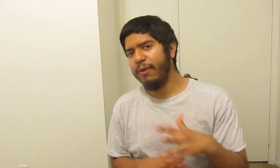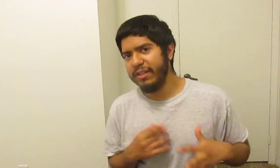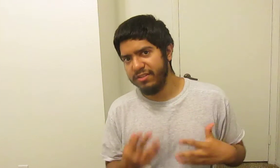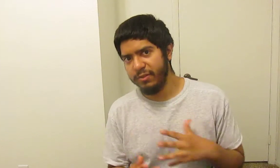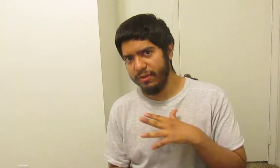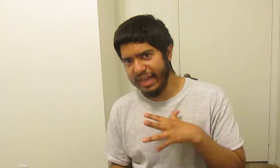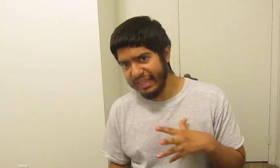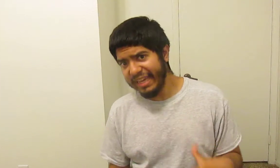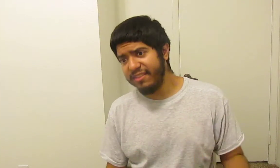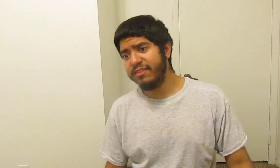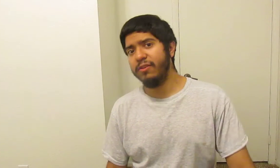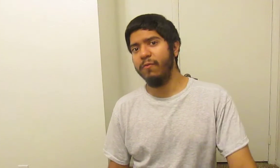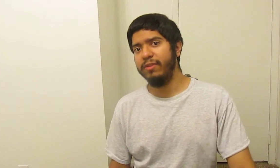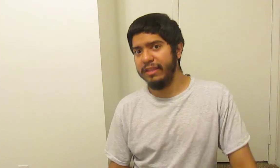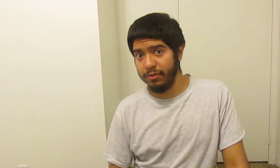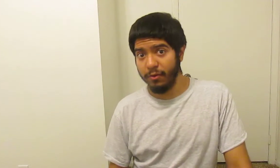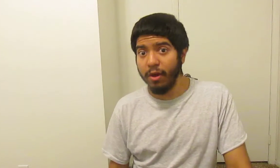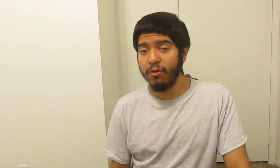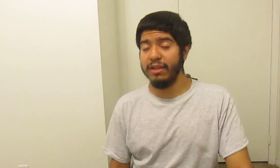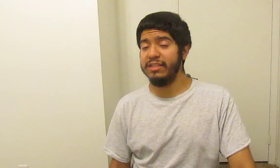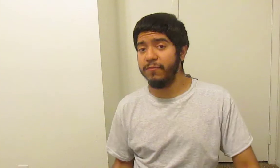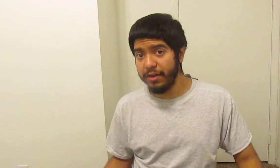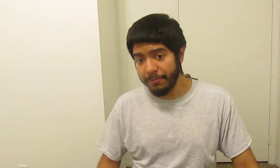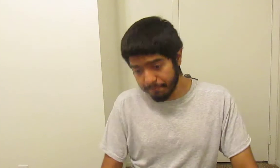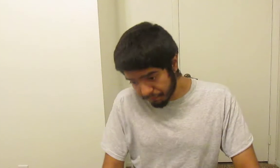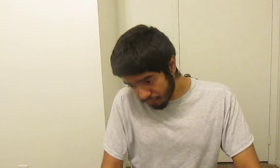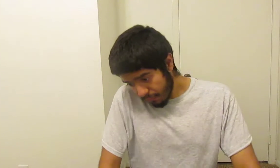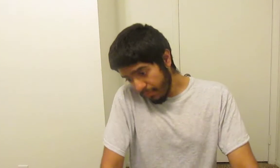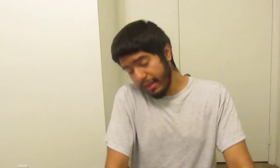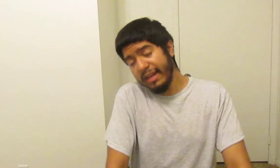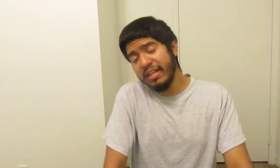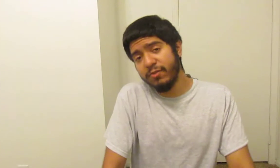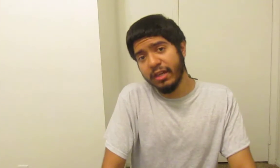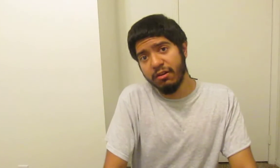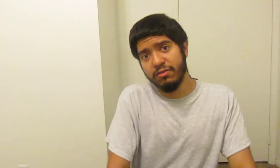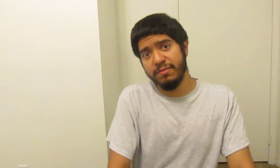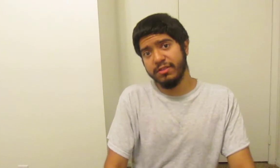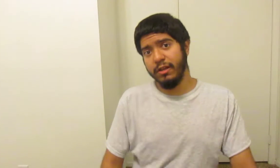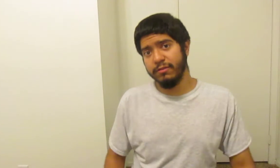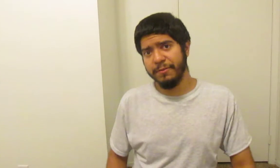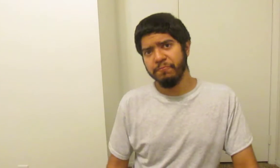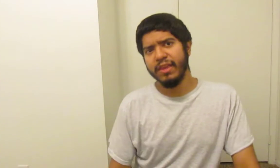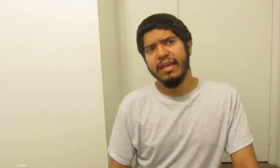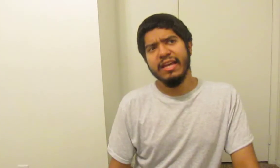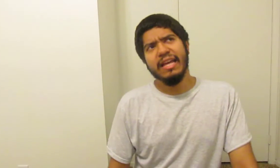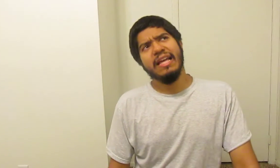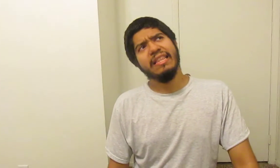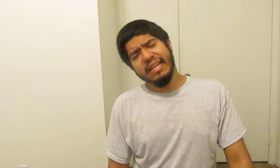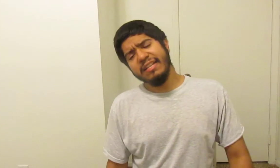wait to see where that leads. Hopefully they do it well, or at least funny. And as for the characters themselves, they didn't